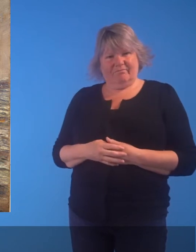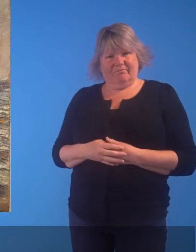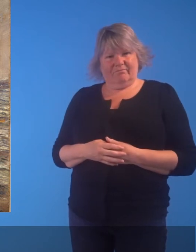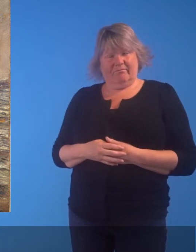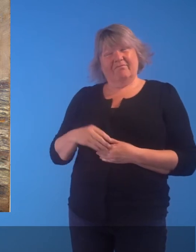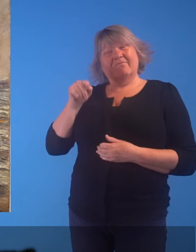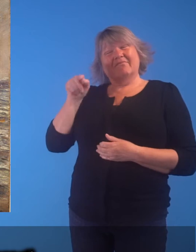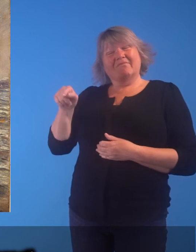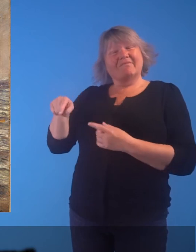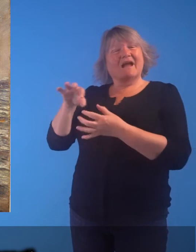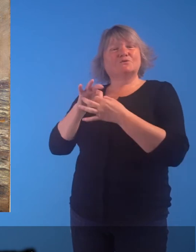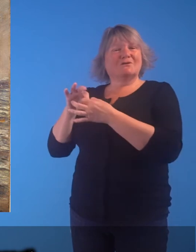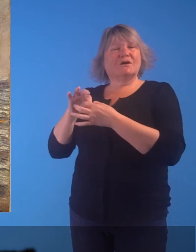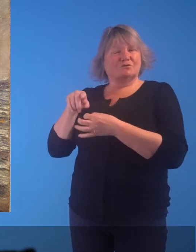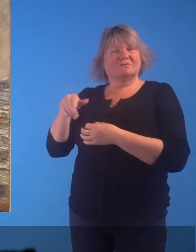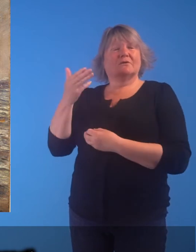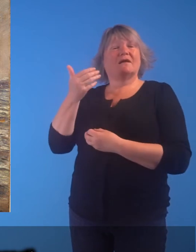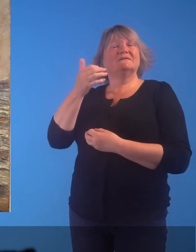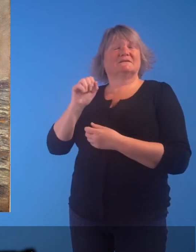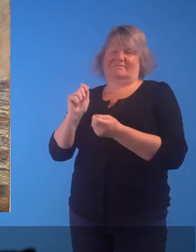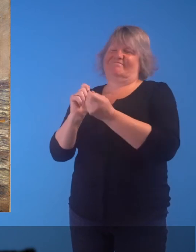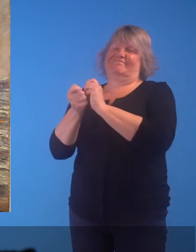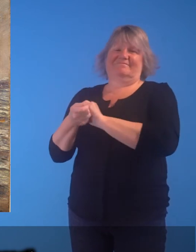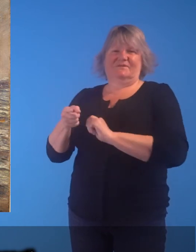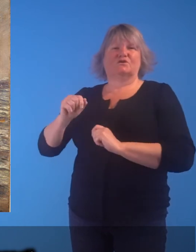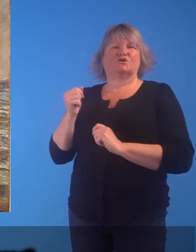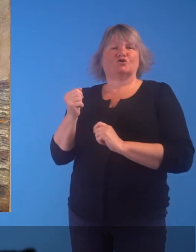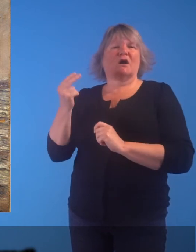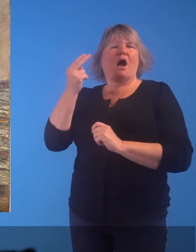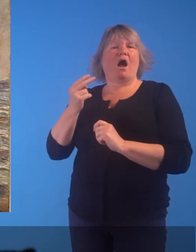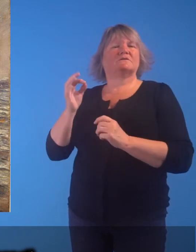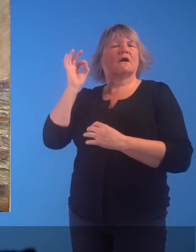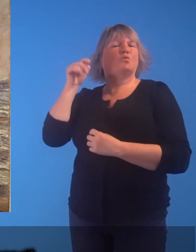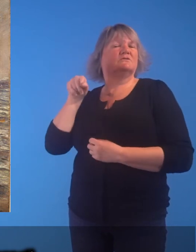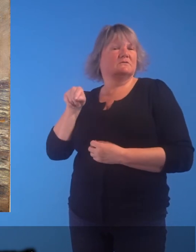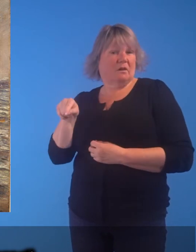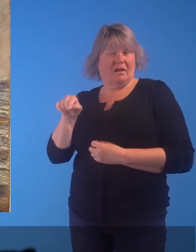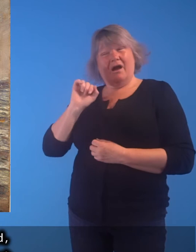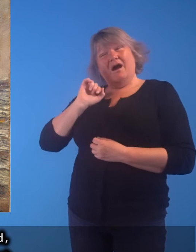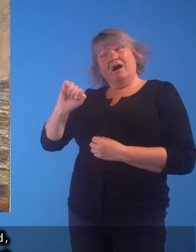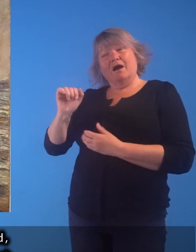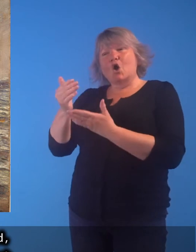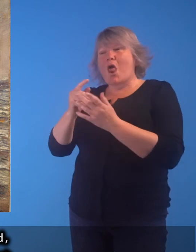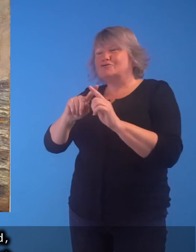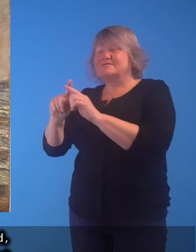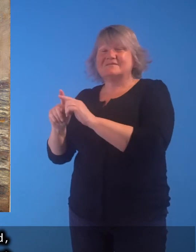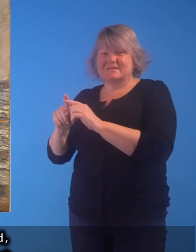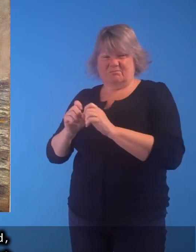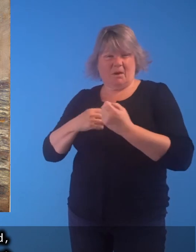By the 1960s, it had been superseded by the Scottish Arts Council and its collection was dispersed,